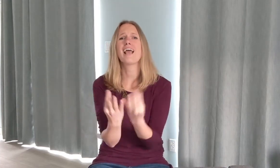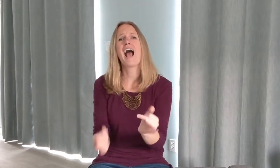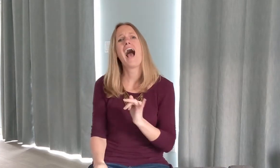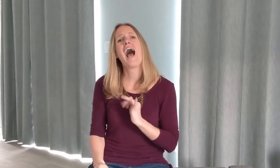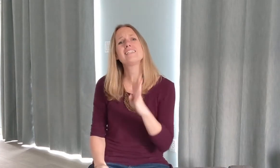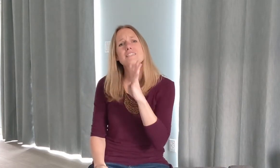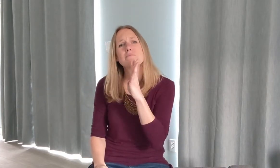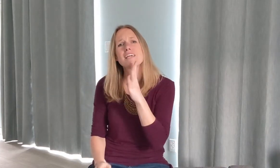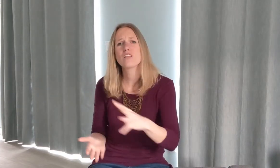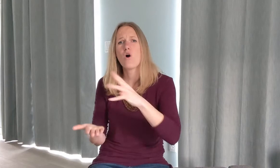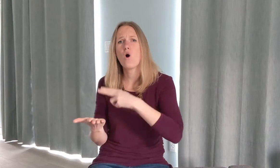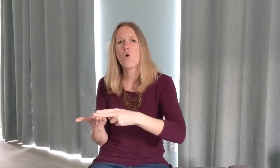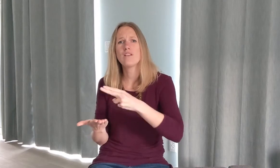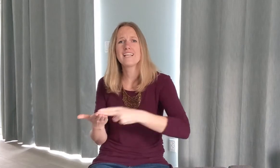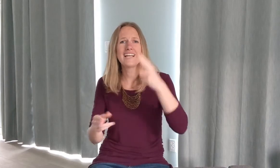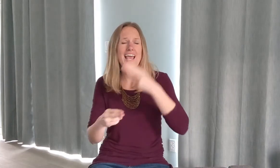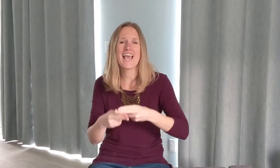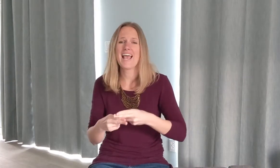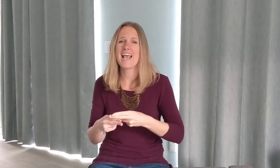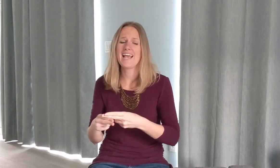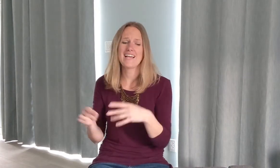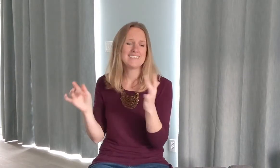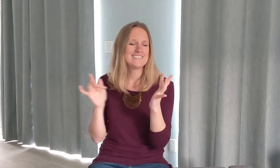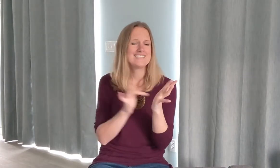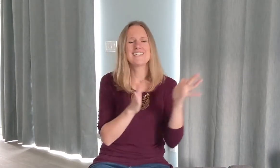I speak the holy name Jesus